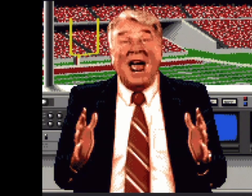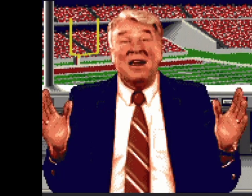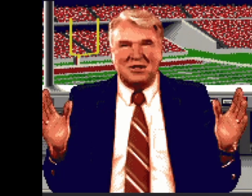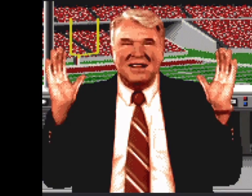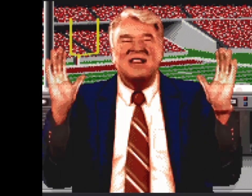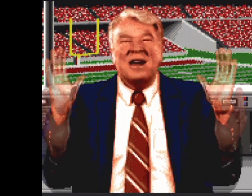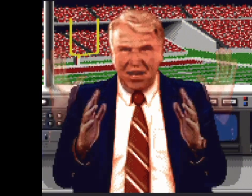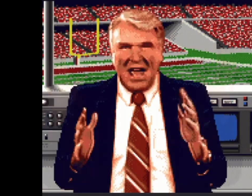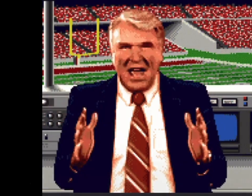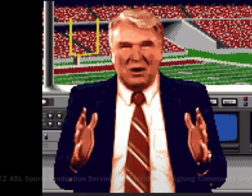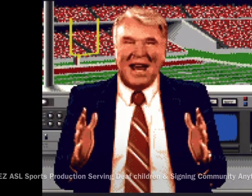We're going